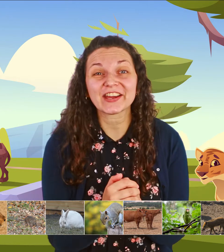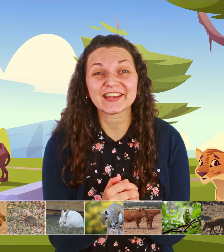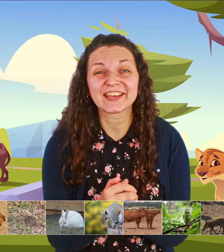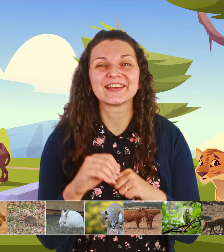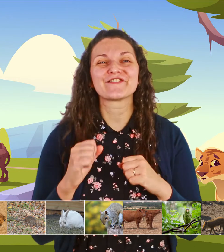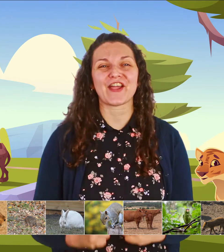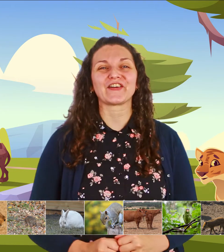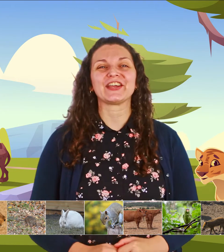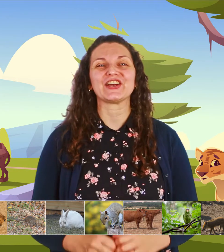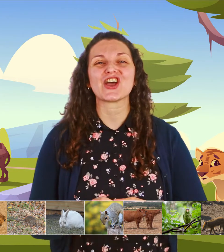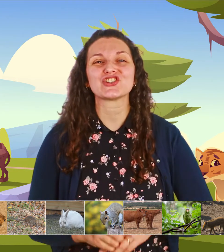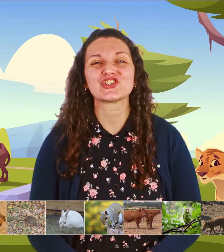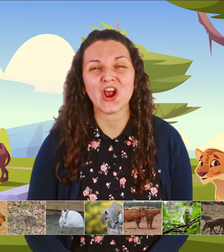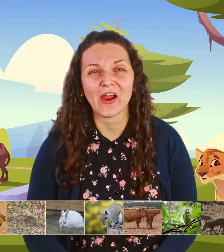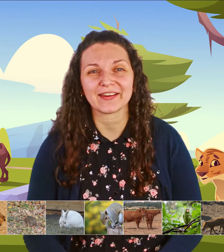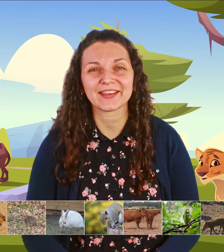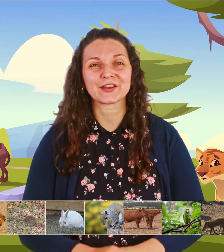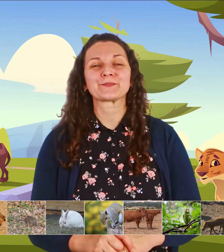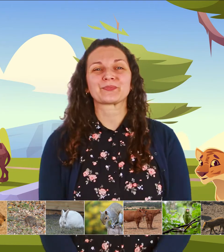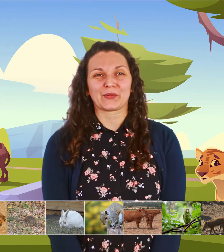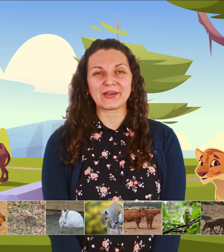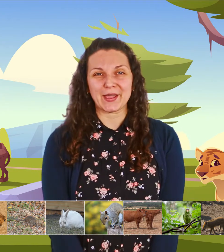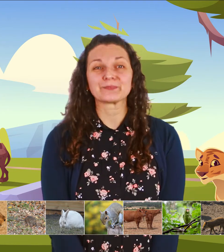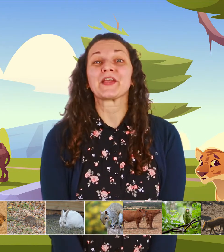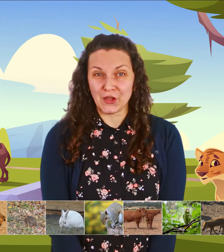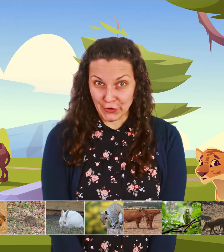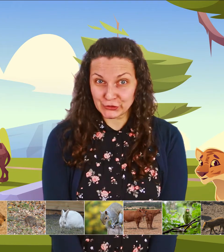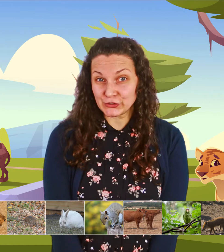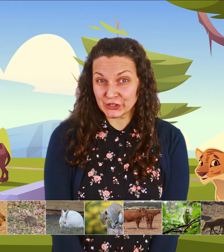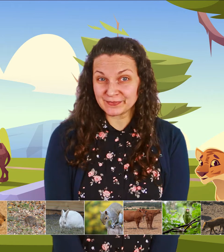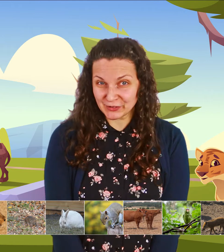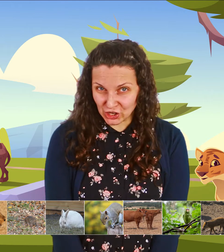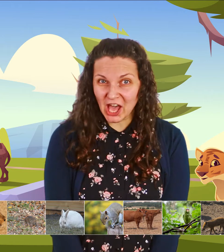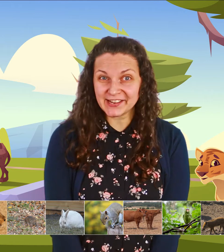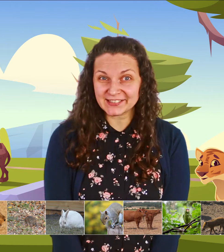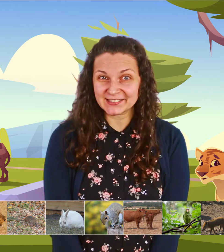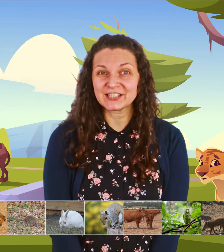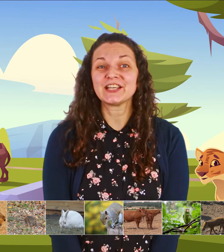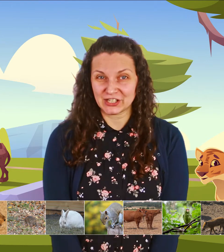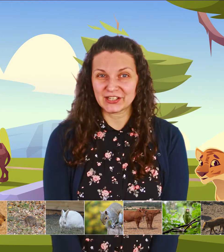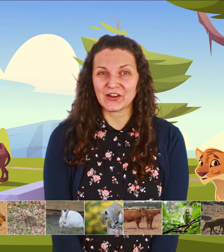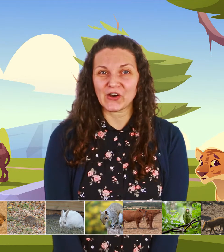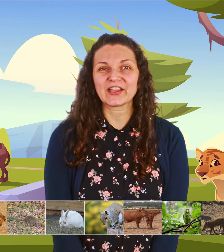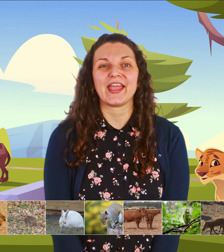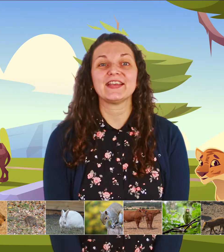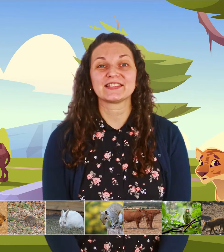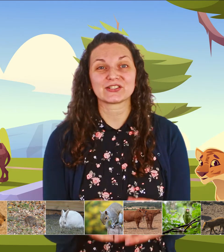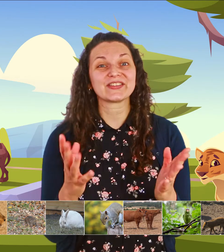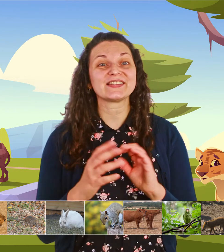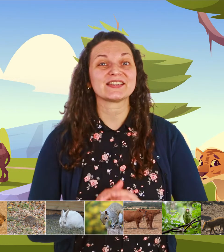very good a shark okay understood got it okay so this is